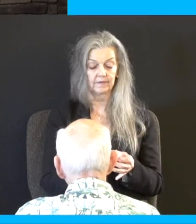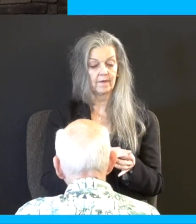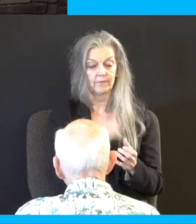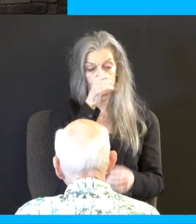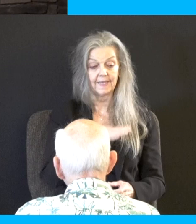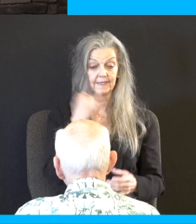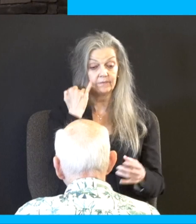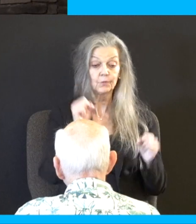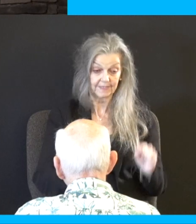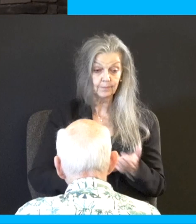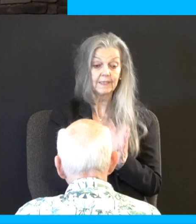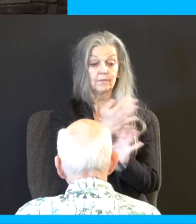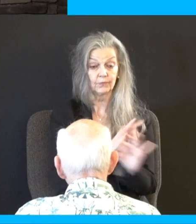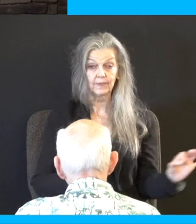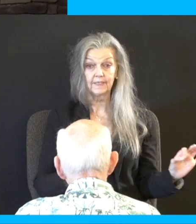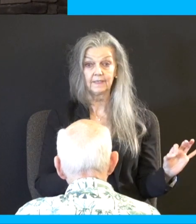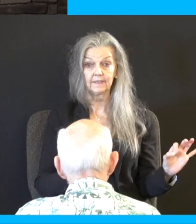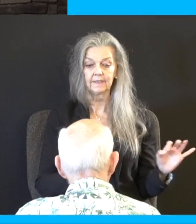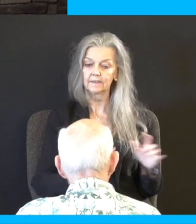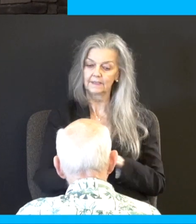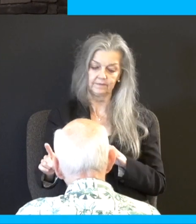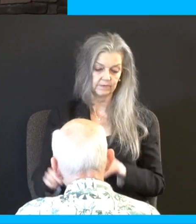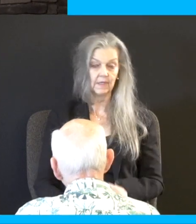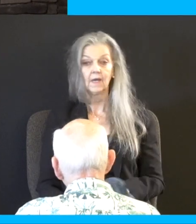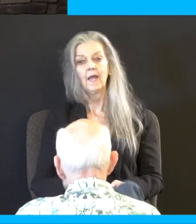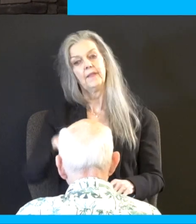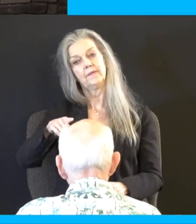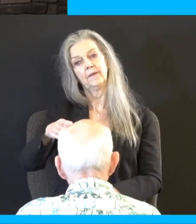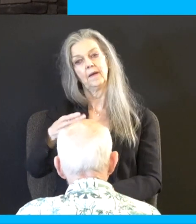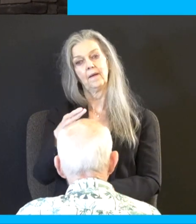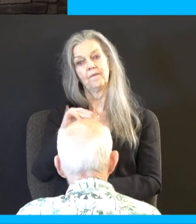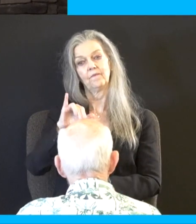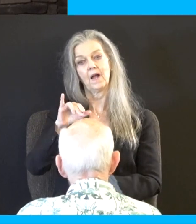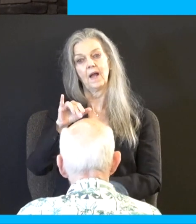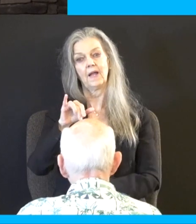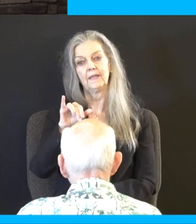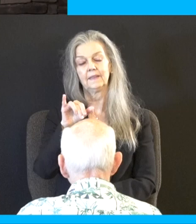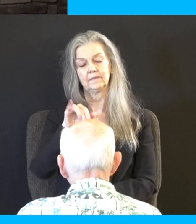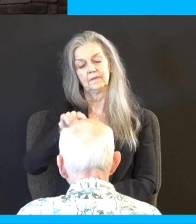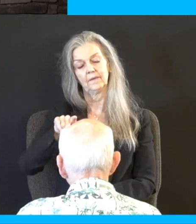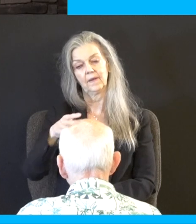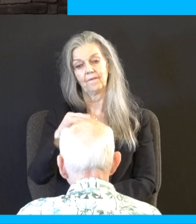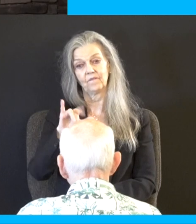Then there's also Philemon just before the book of Hebrews. Some are tempted to call him Philemon, but it's Philemon. Just in case you meet him in heaven,